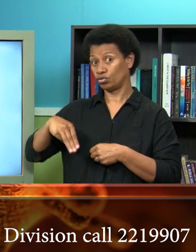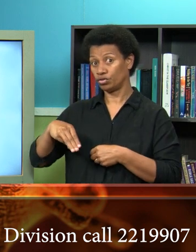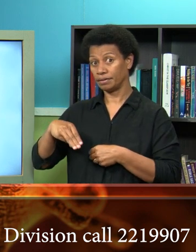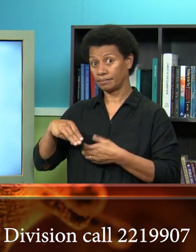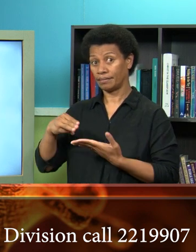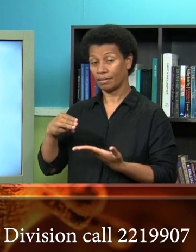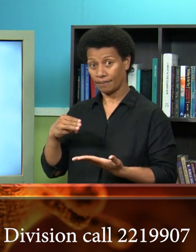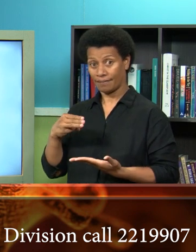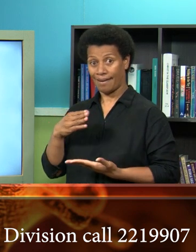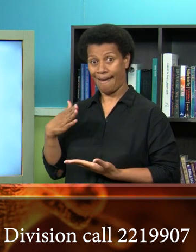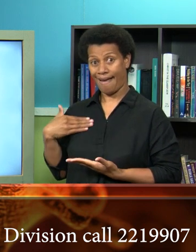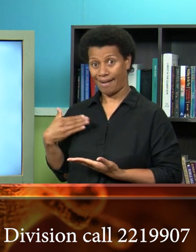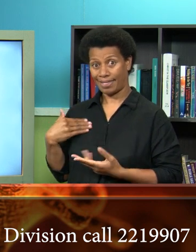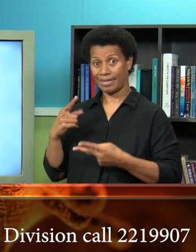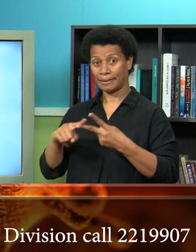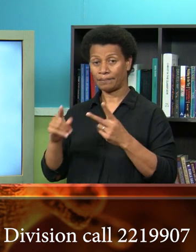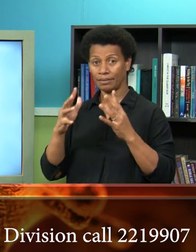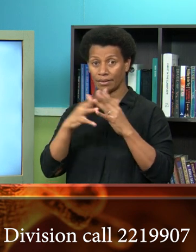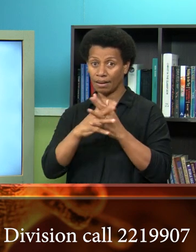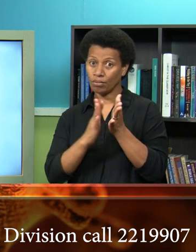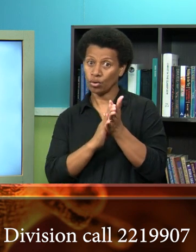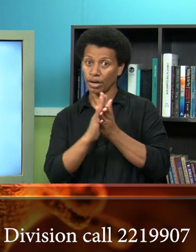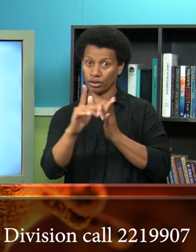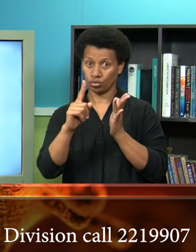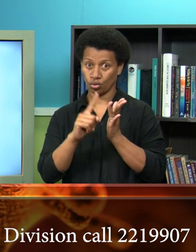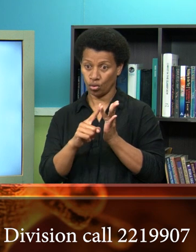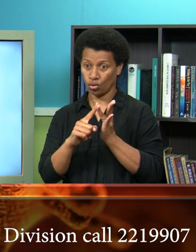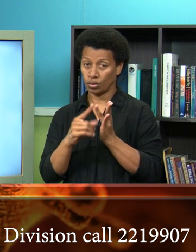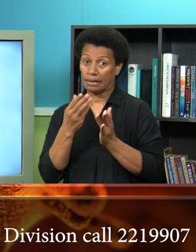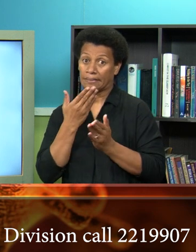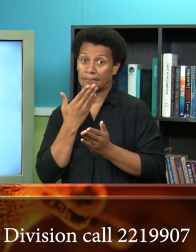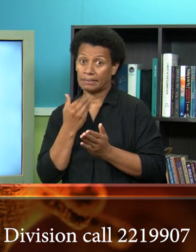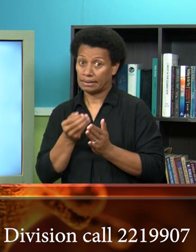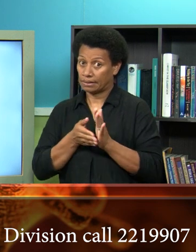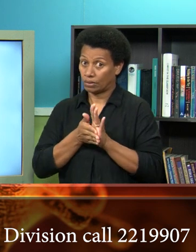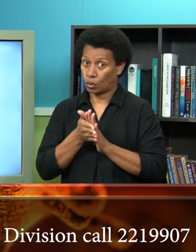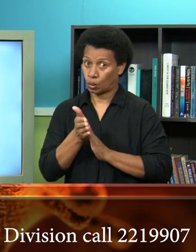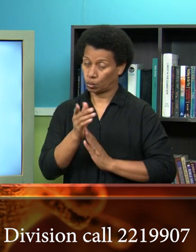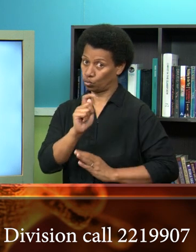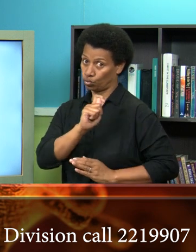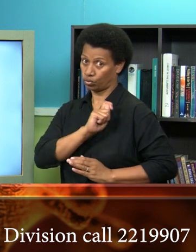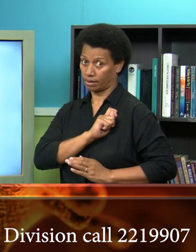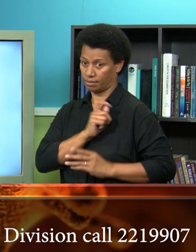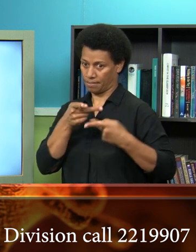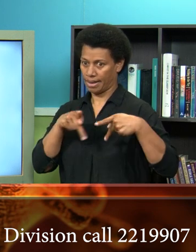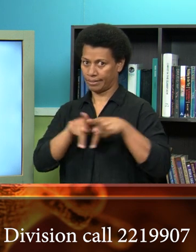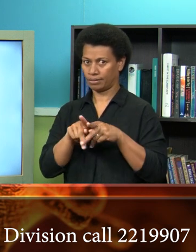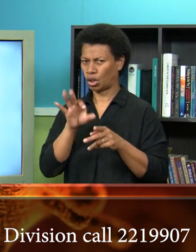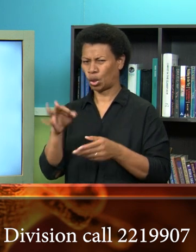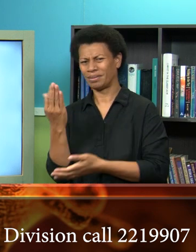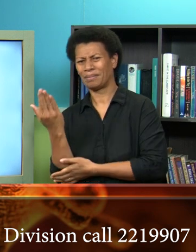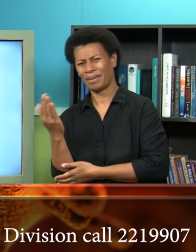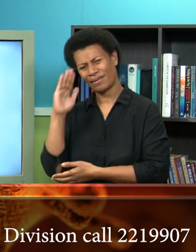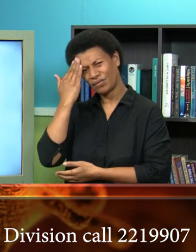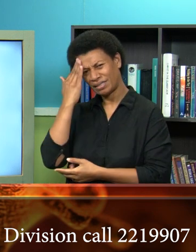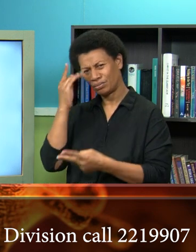services from who go to these trusted places for information don't rely on facebook don't